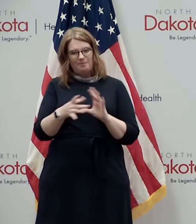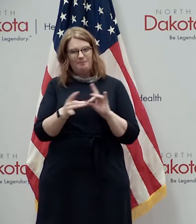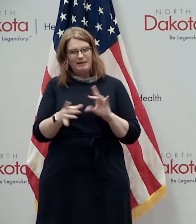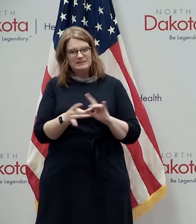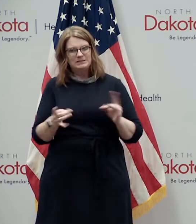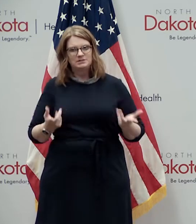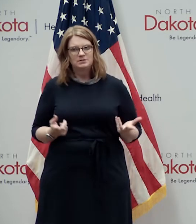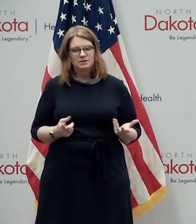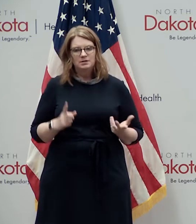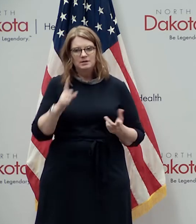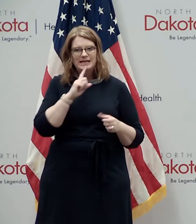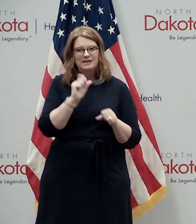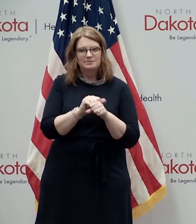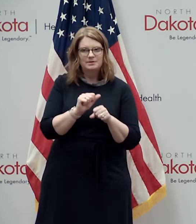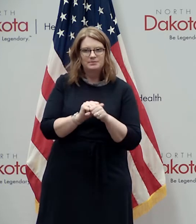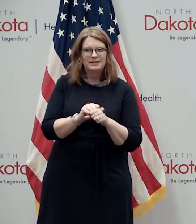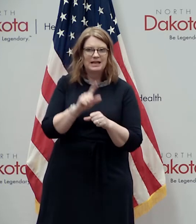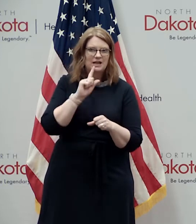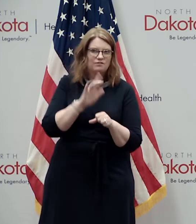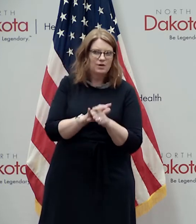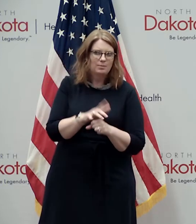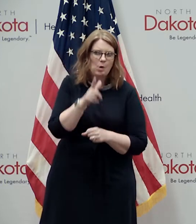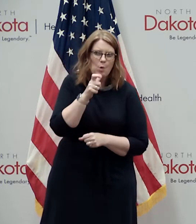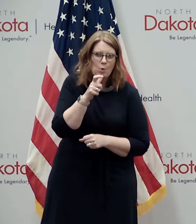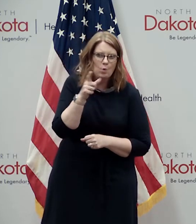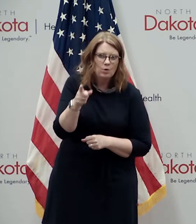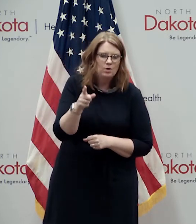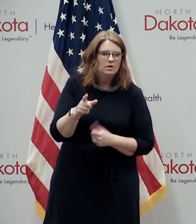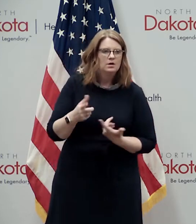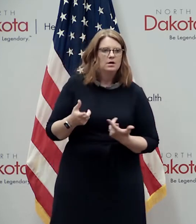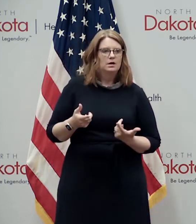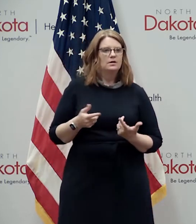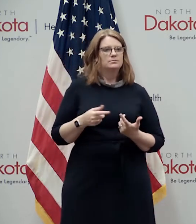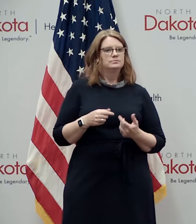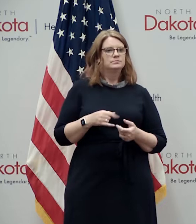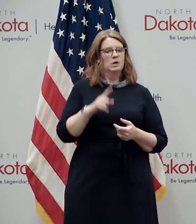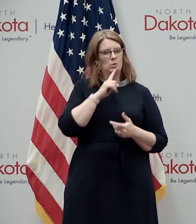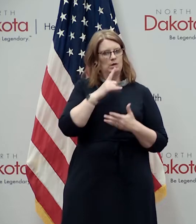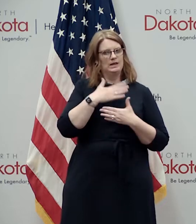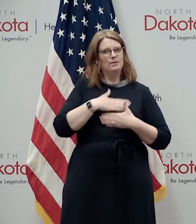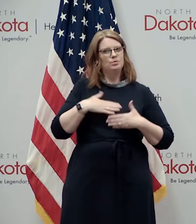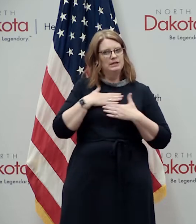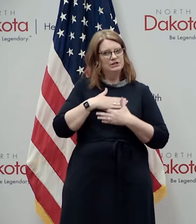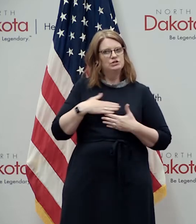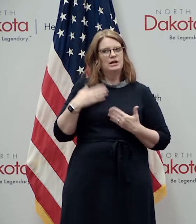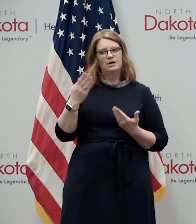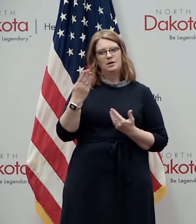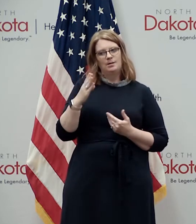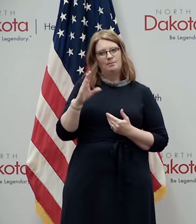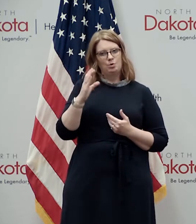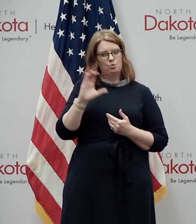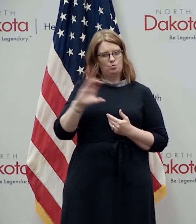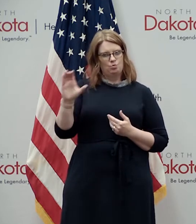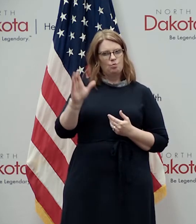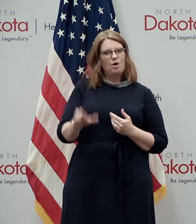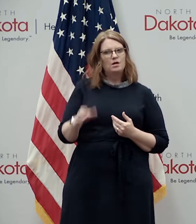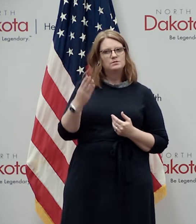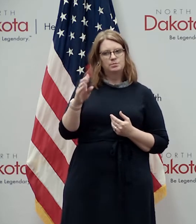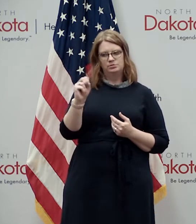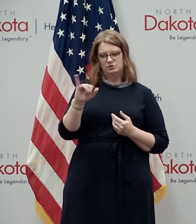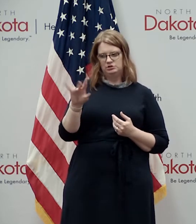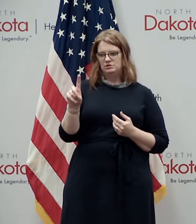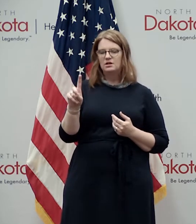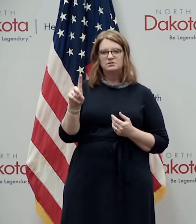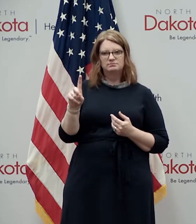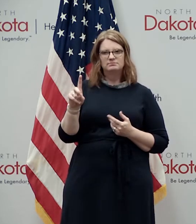want to confirm who they are and you're trying to make a live to live contact so again really appreciate blue cross blue shield stepping in and helping on the the